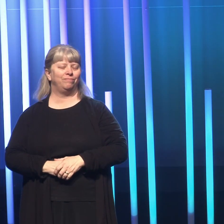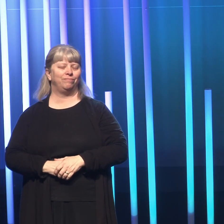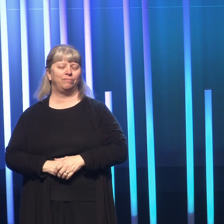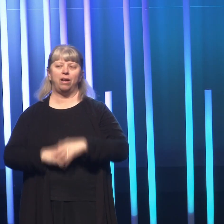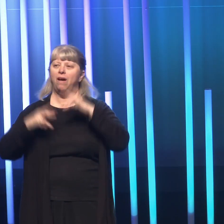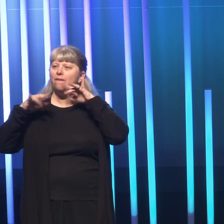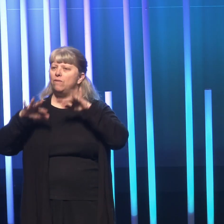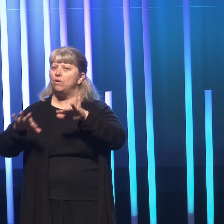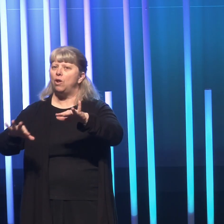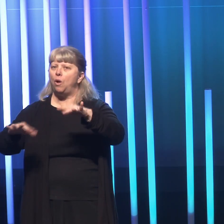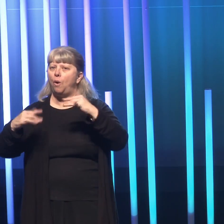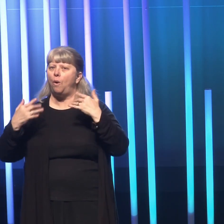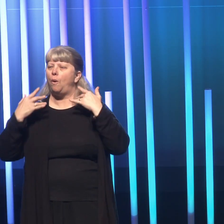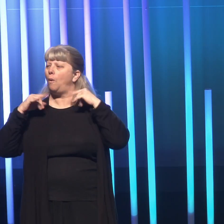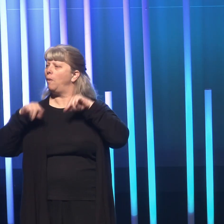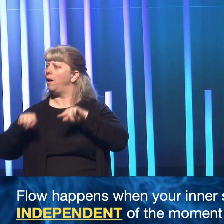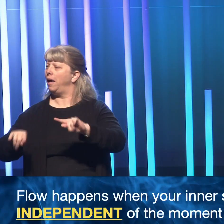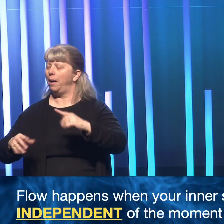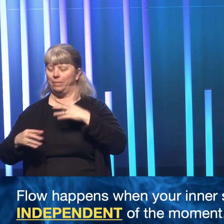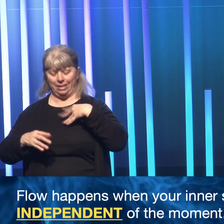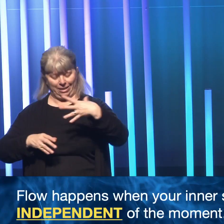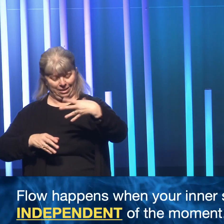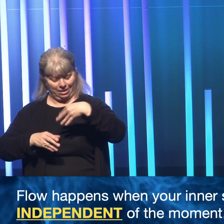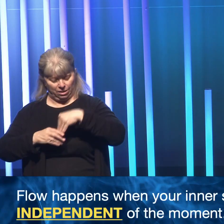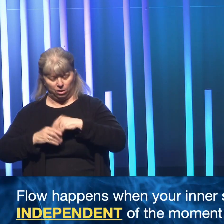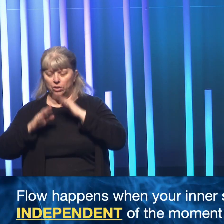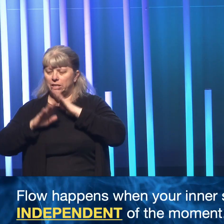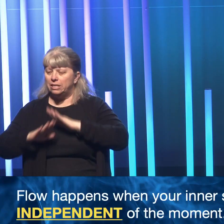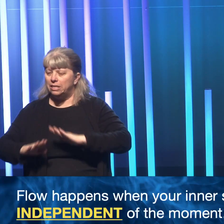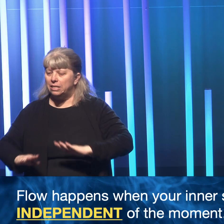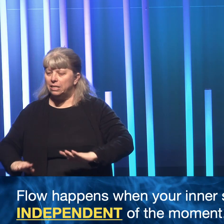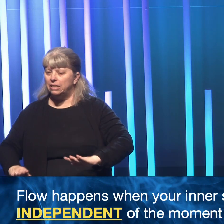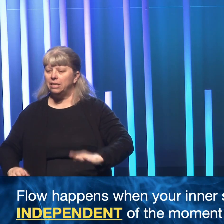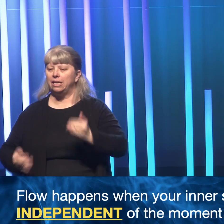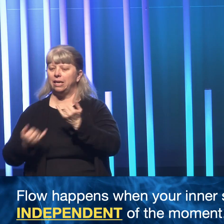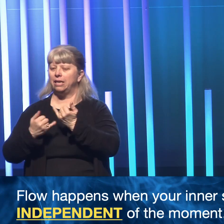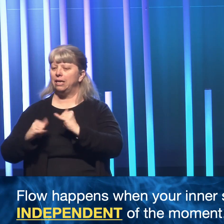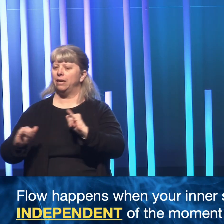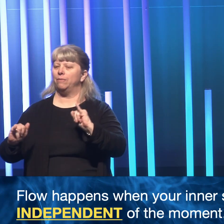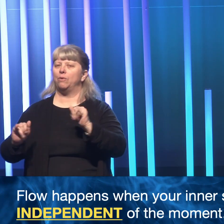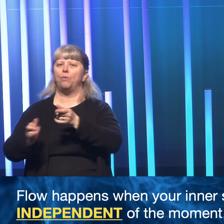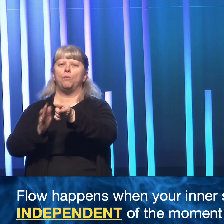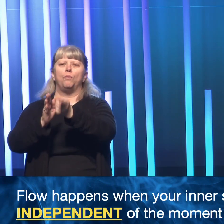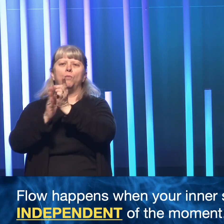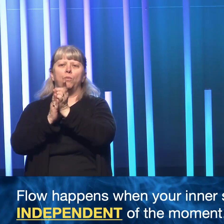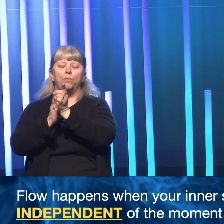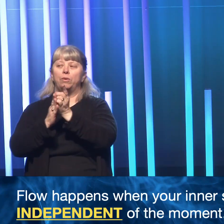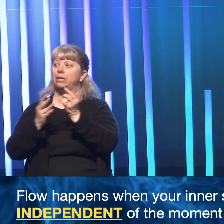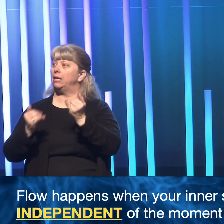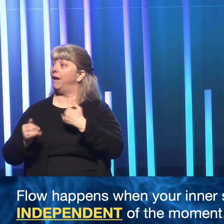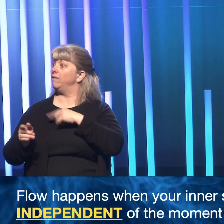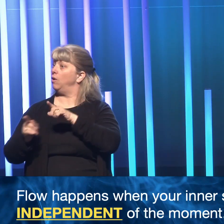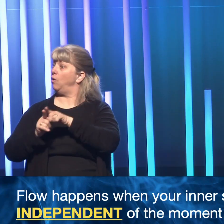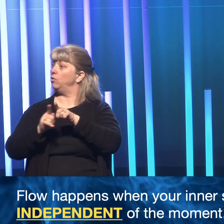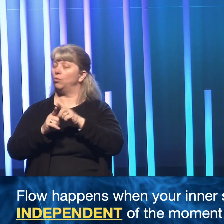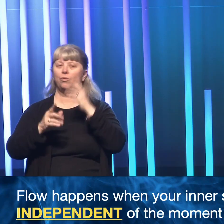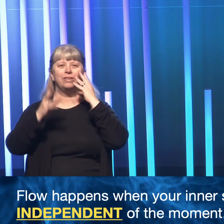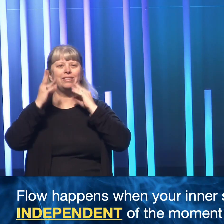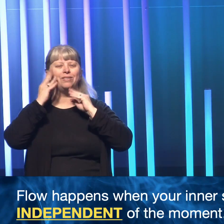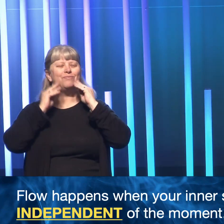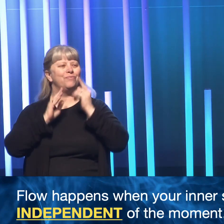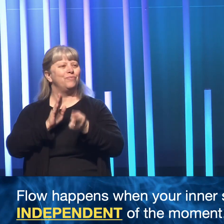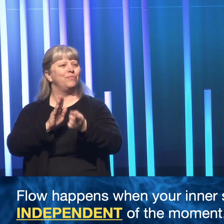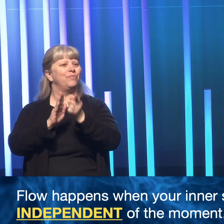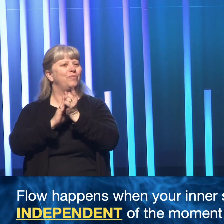Flow happens when your inner self is still and you are independent of the moment. Now, I've also experienced a